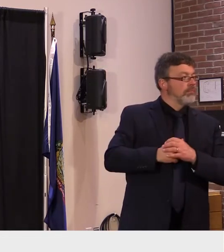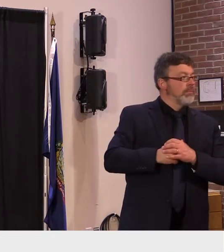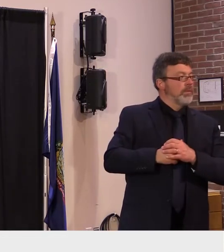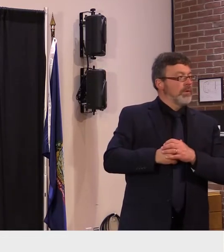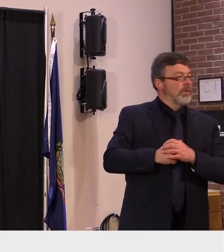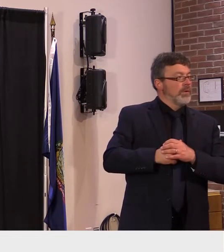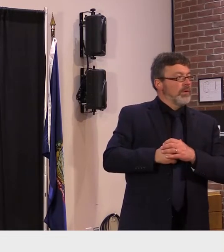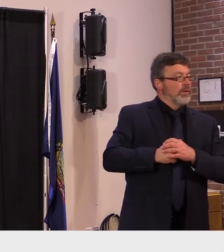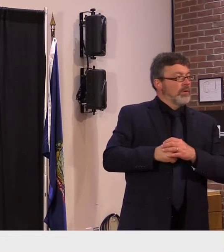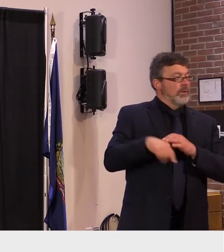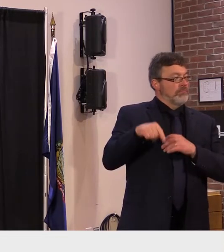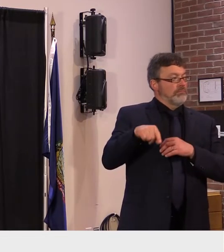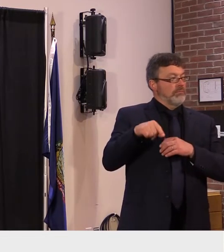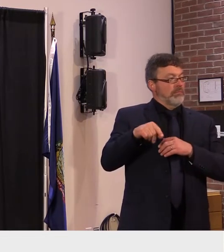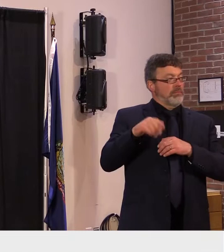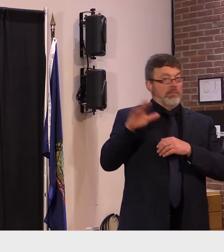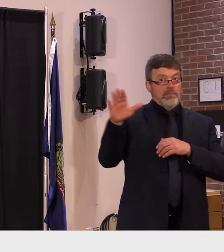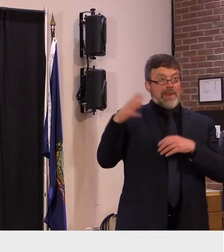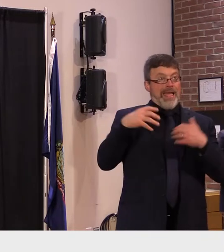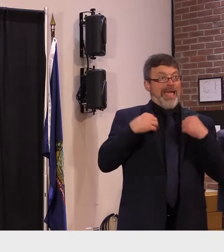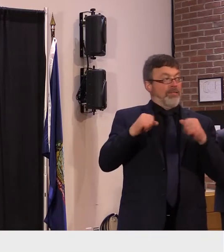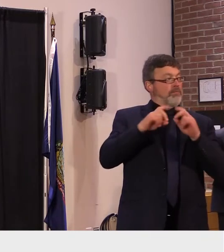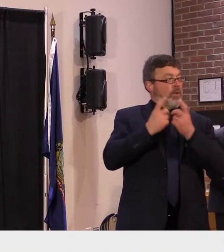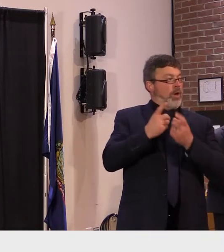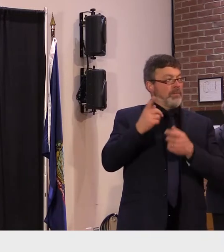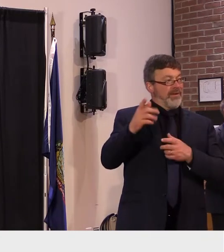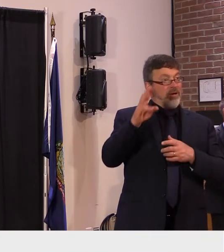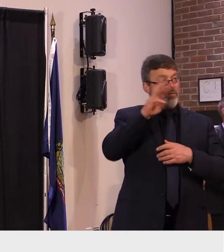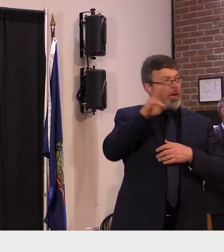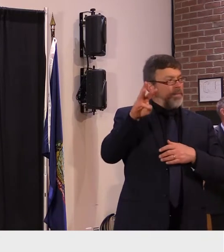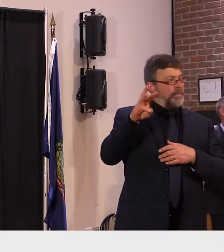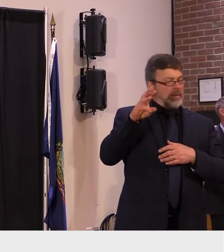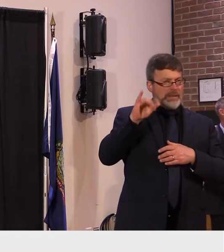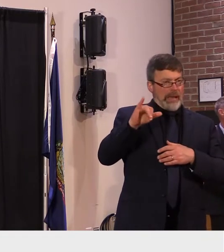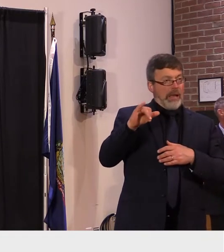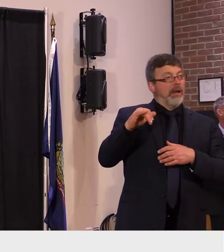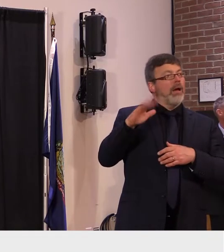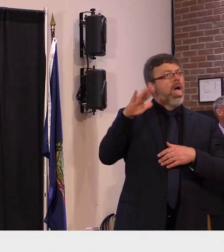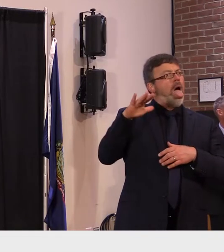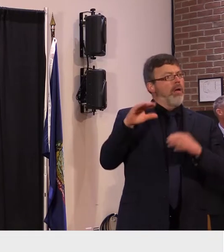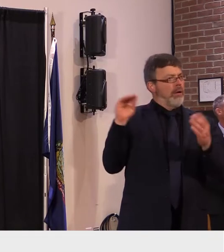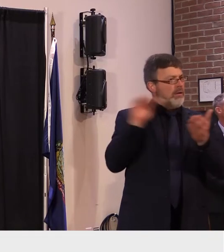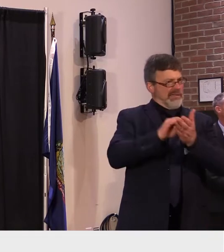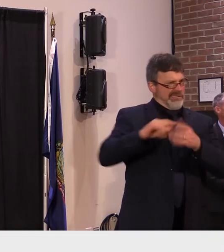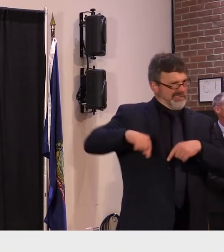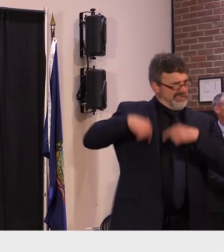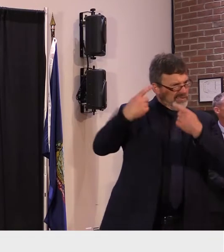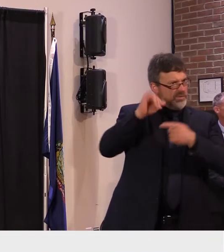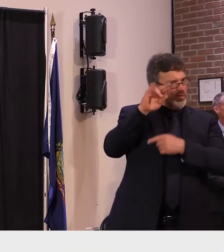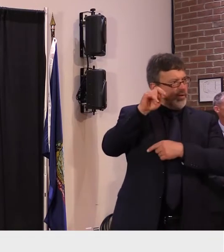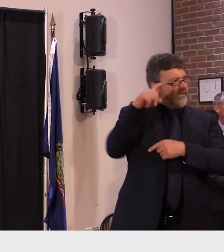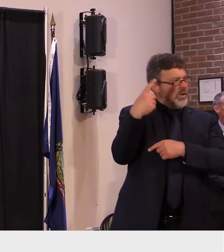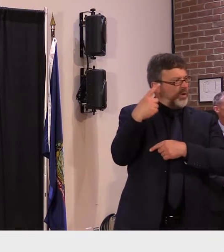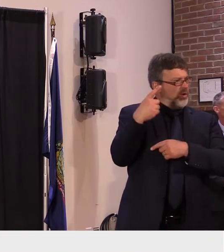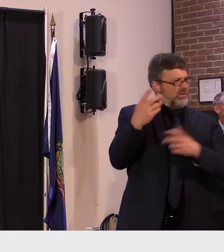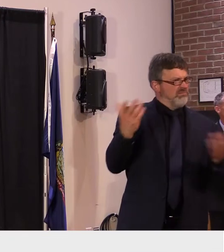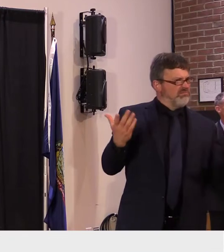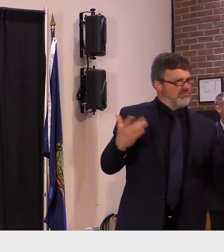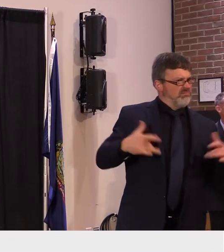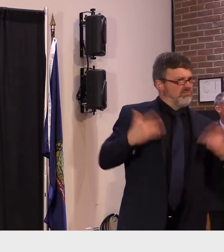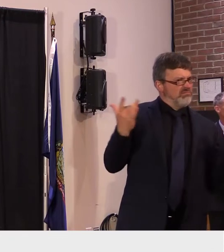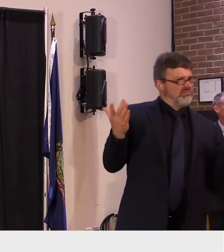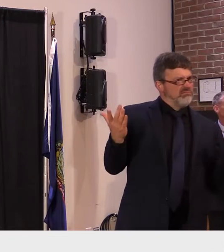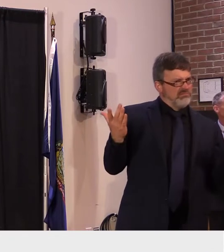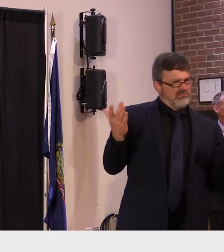the last surveillance report posted was from june 1st it seems the report wasn't posted last week so on june 1st the statewide